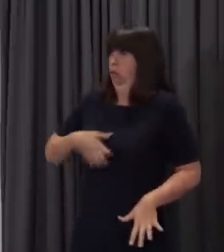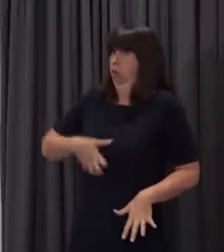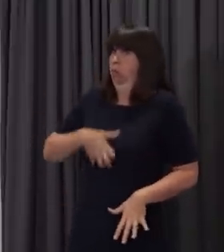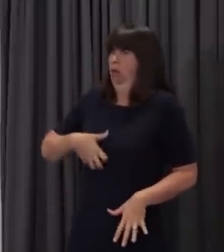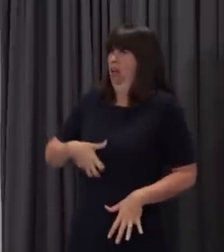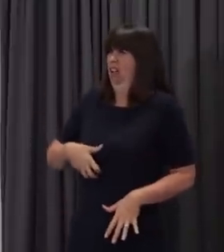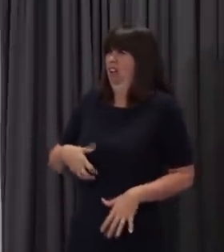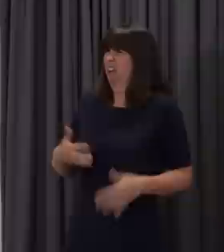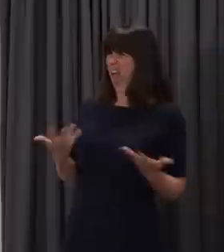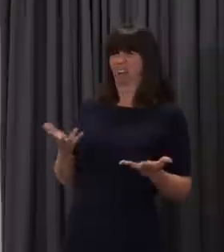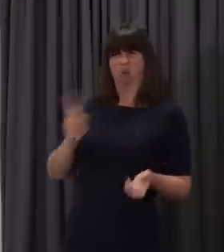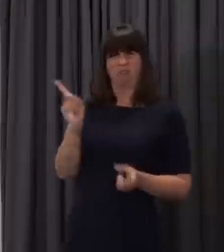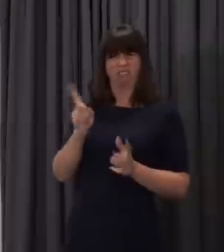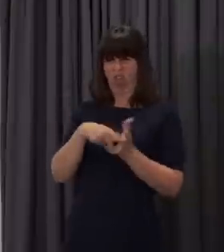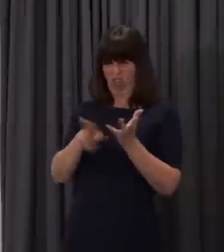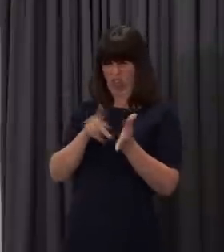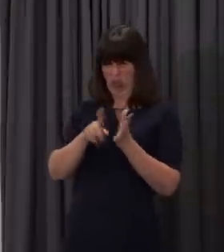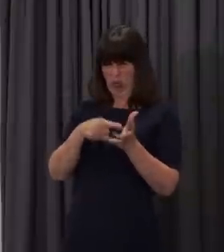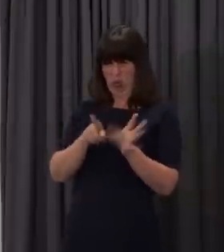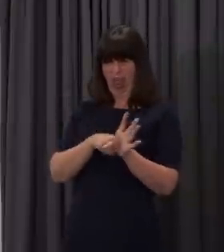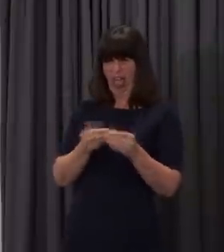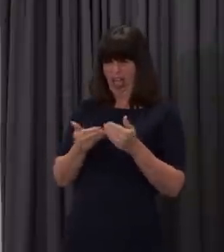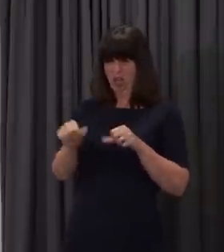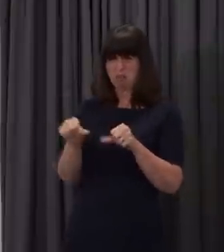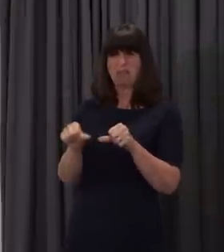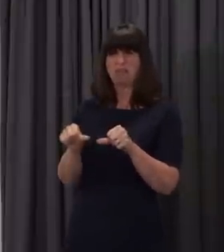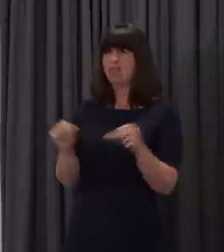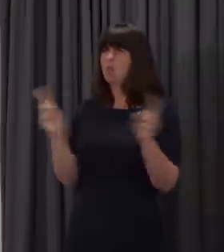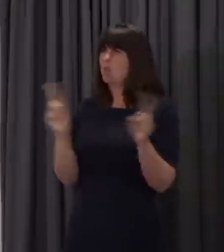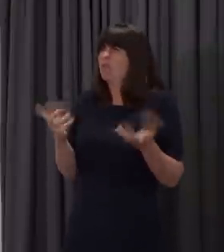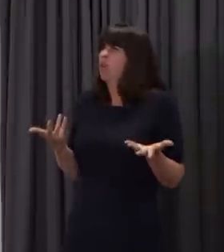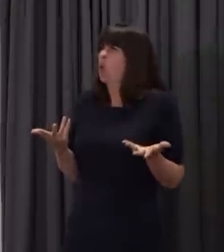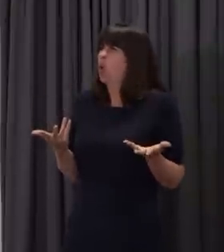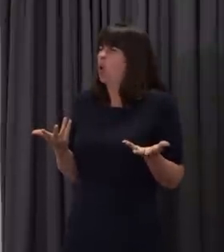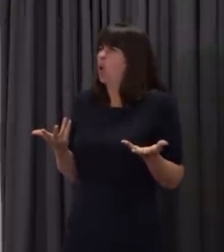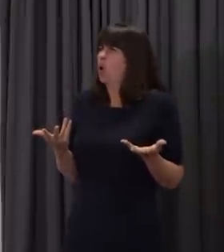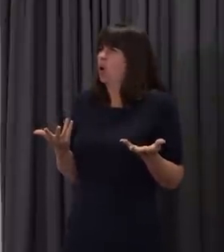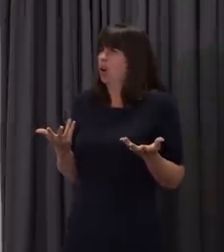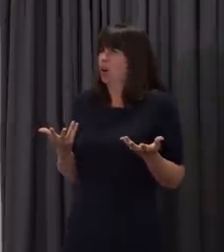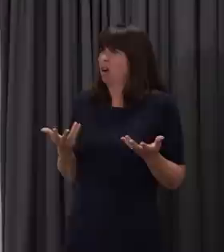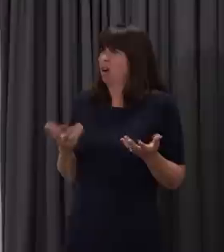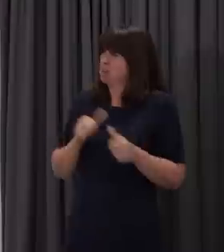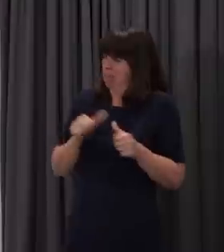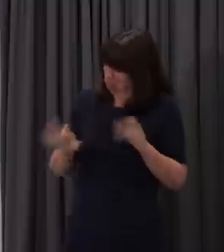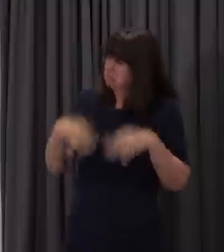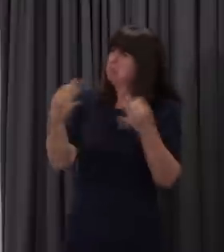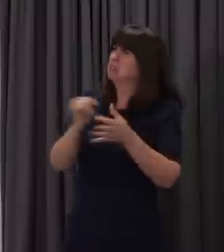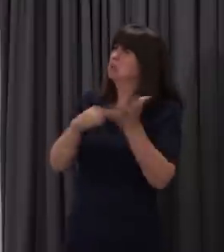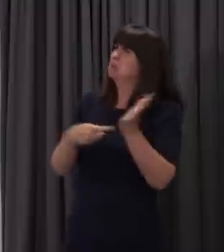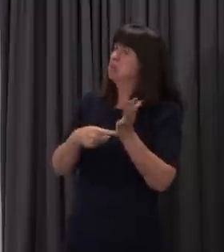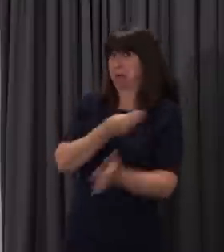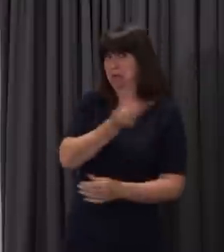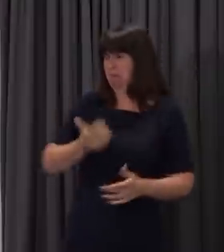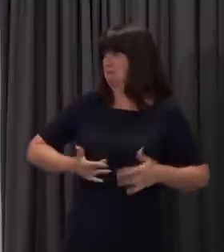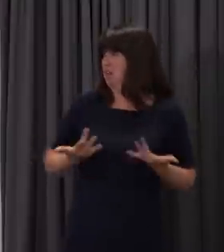is the point of sending them before the summer, if they're only going to get a very limited amount of time in school